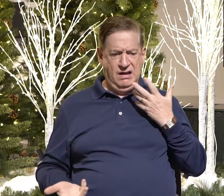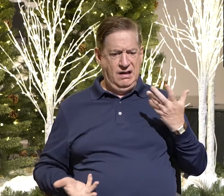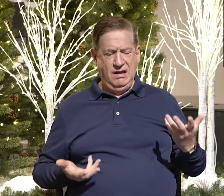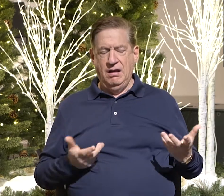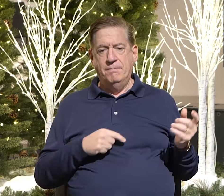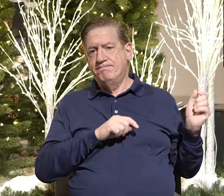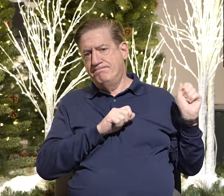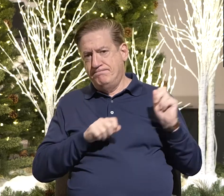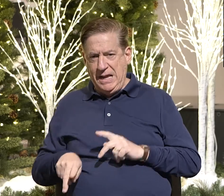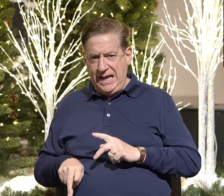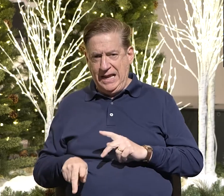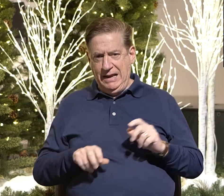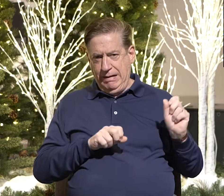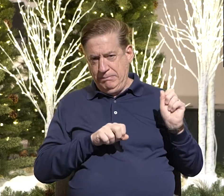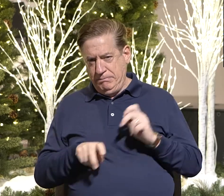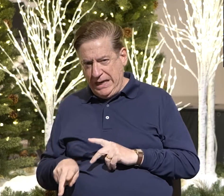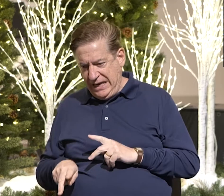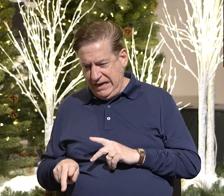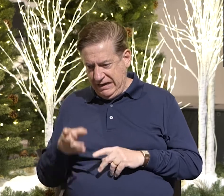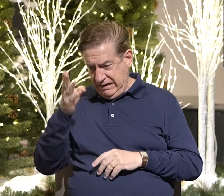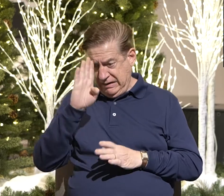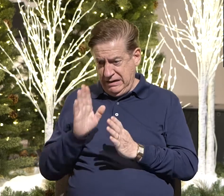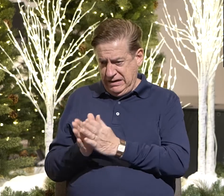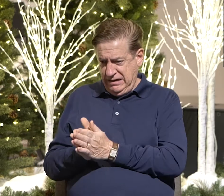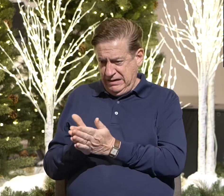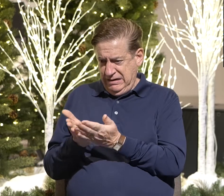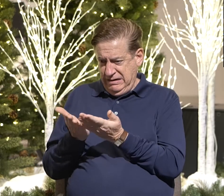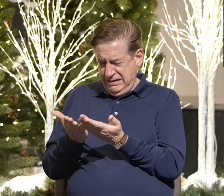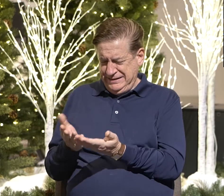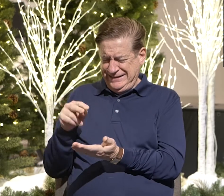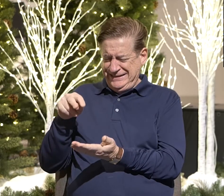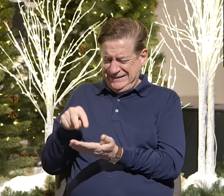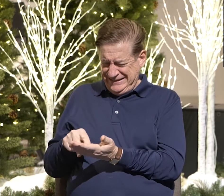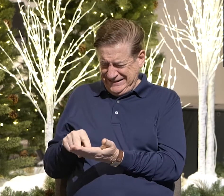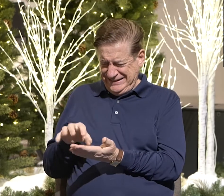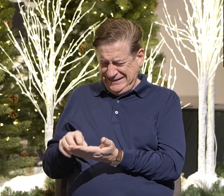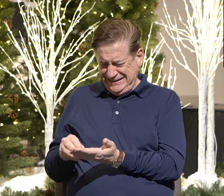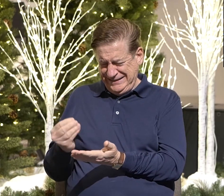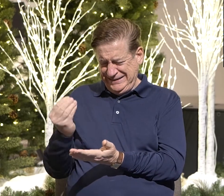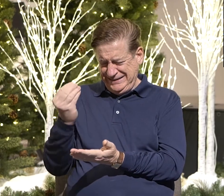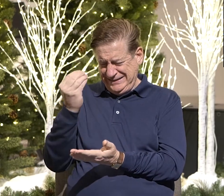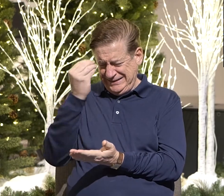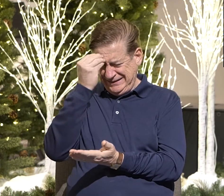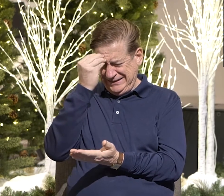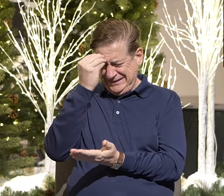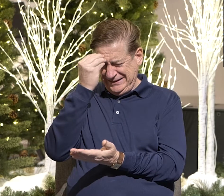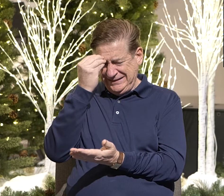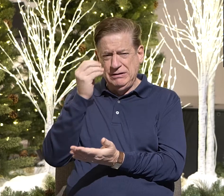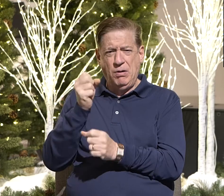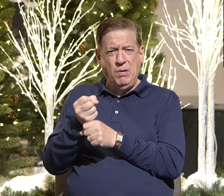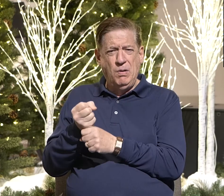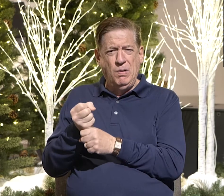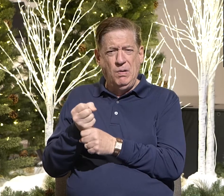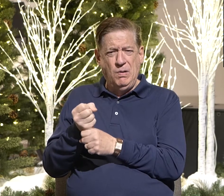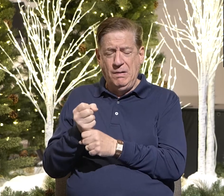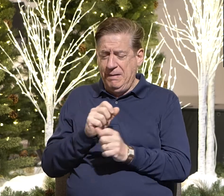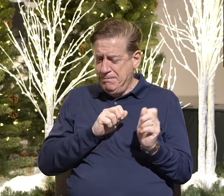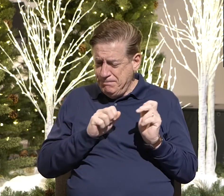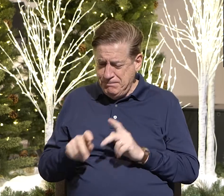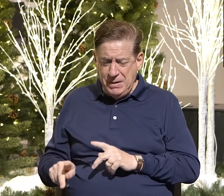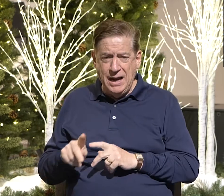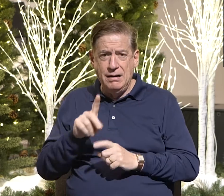repeated action. go back to God's promises. You, you take hold of them. You go back to the scripture. go back to his promises.